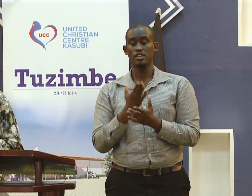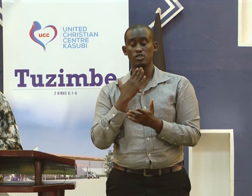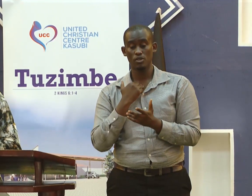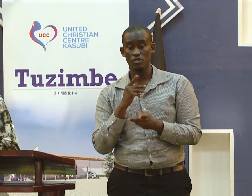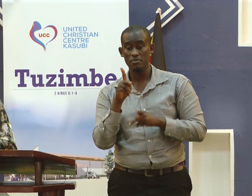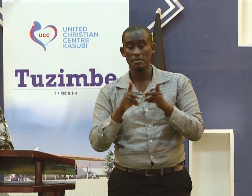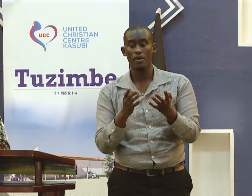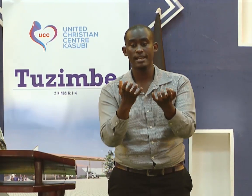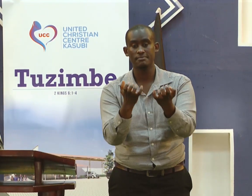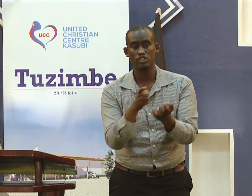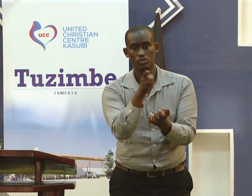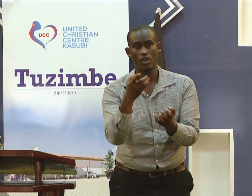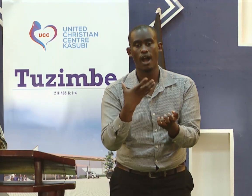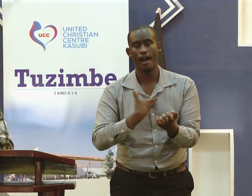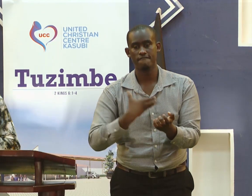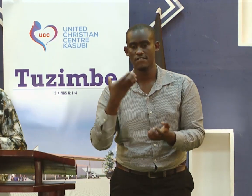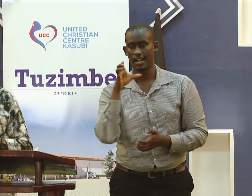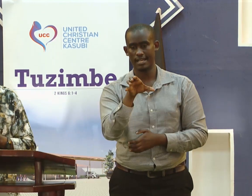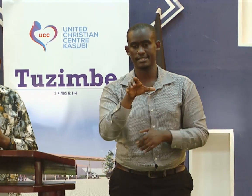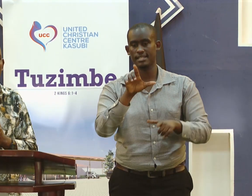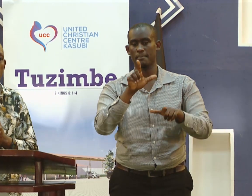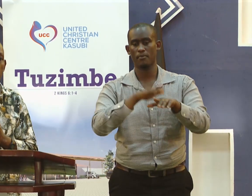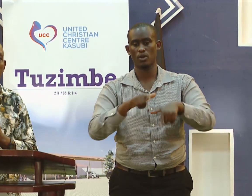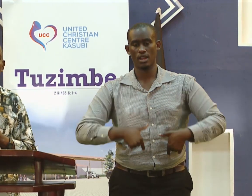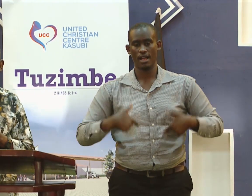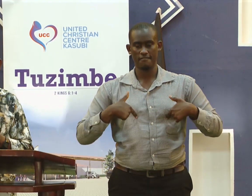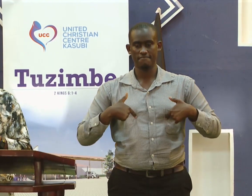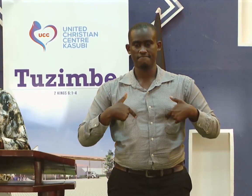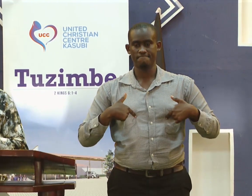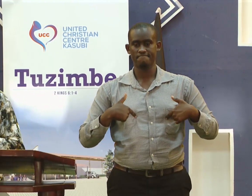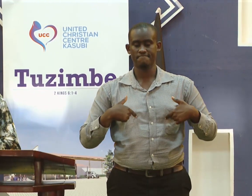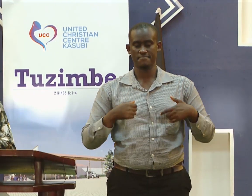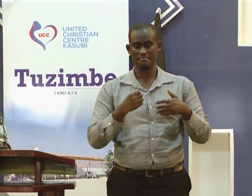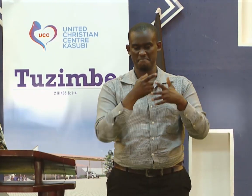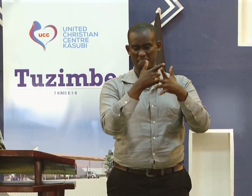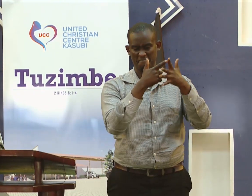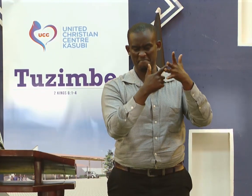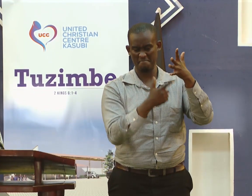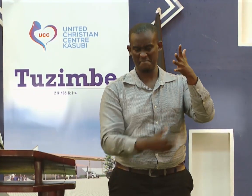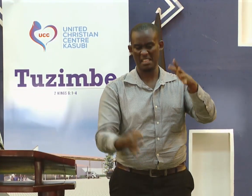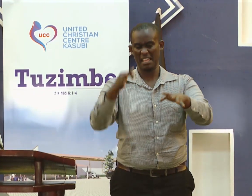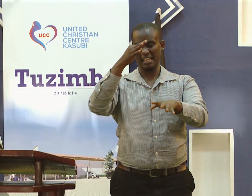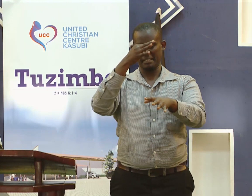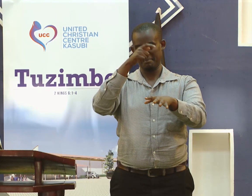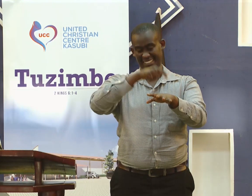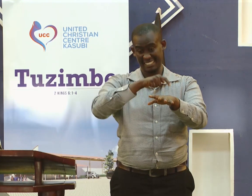And they expect that you have a curse. And they expect that you